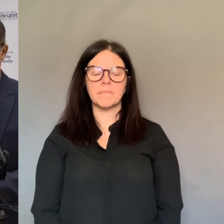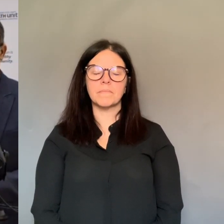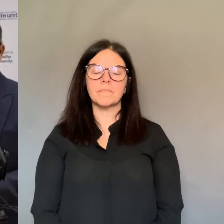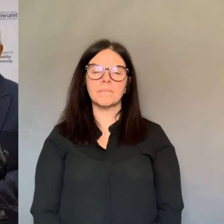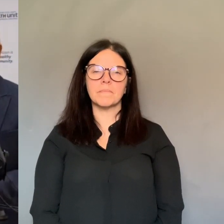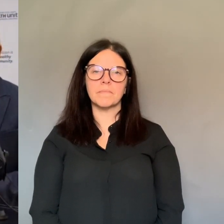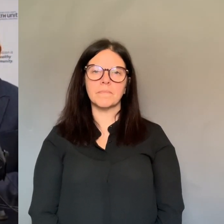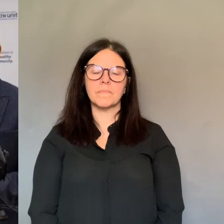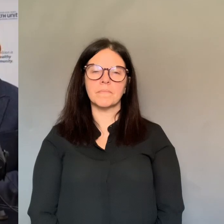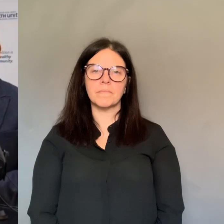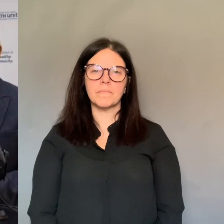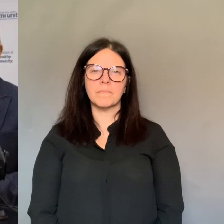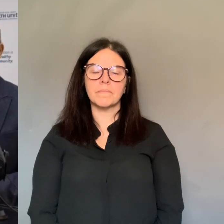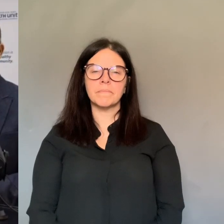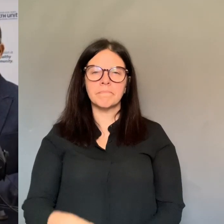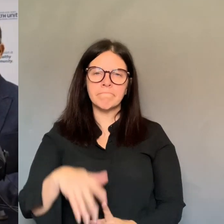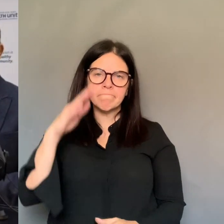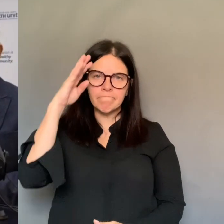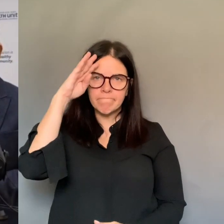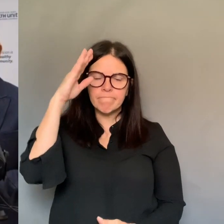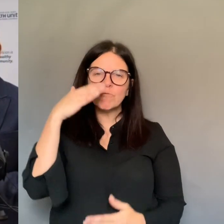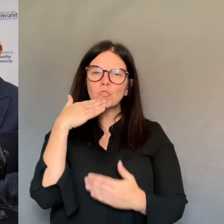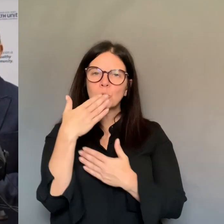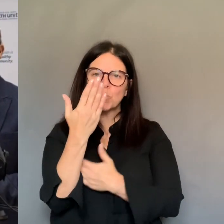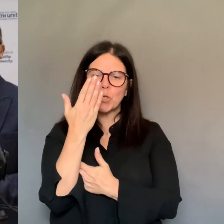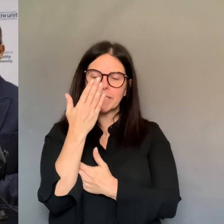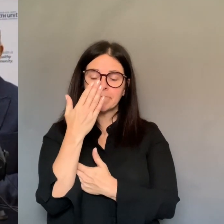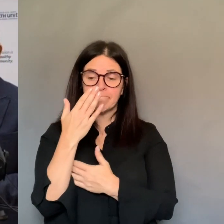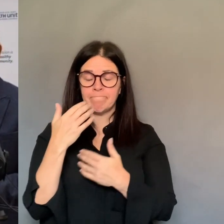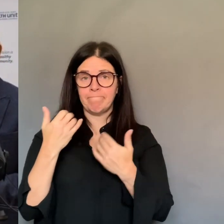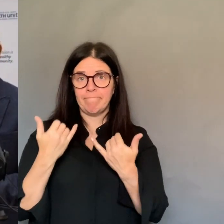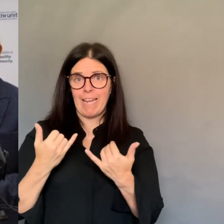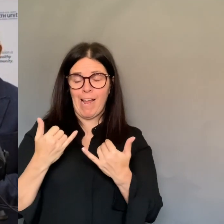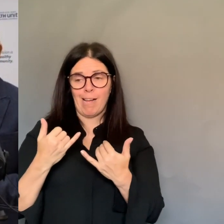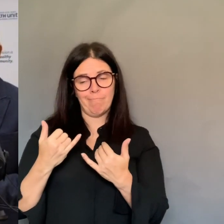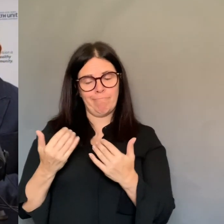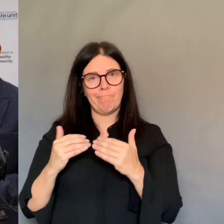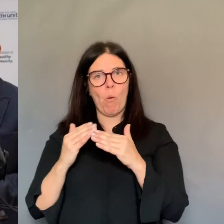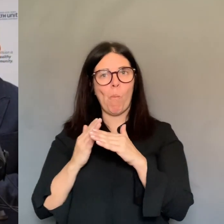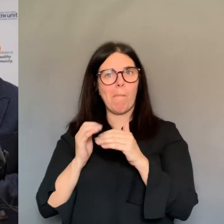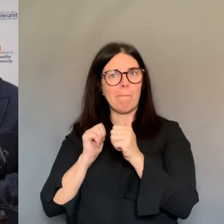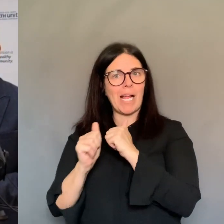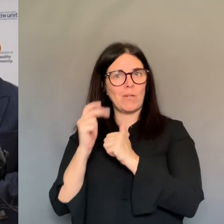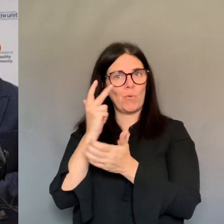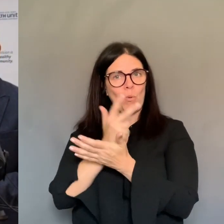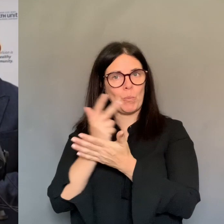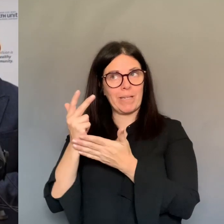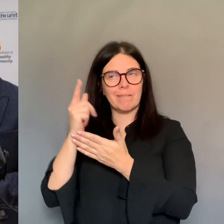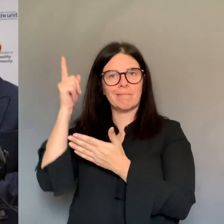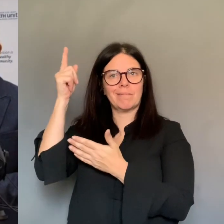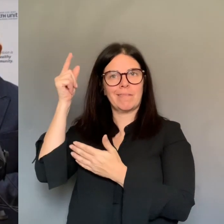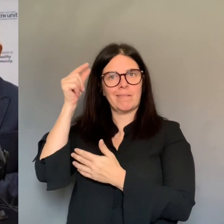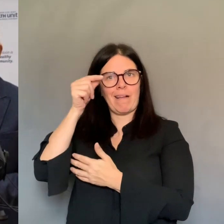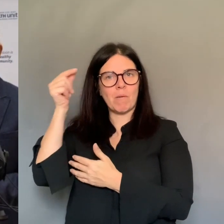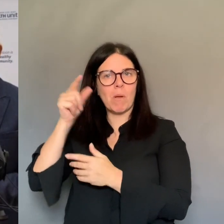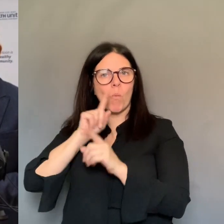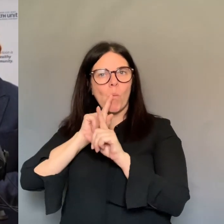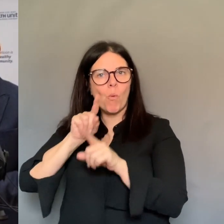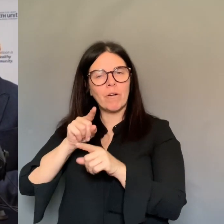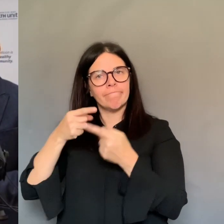Good morning, everyone. It's been more than three weeks now since the government of Ontario declared an emergency to protect the public.